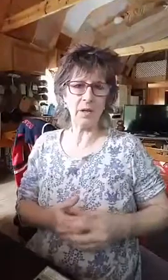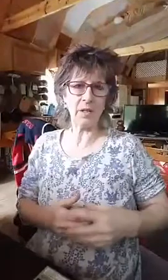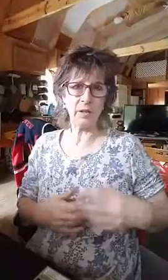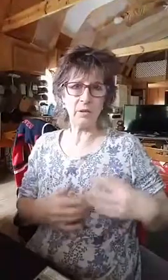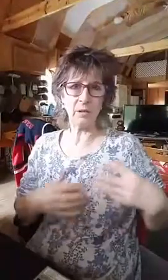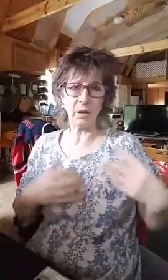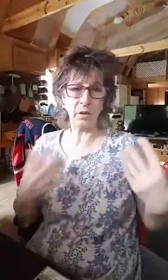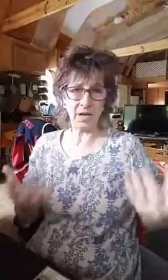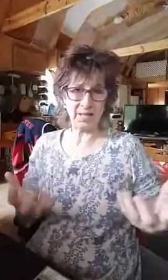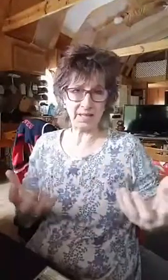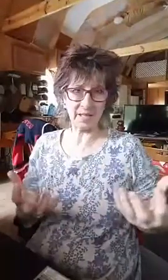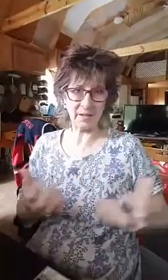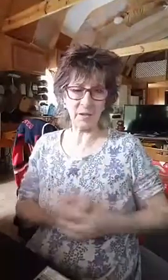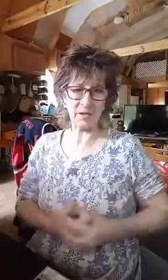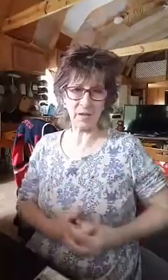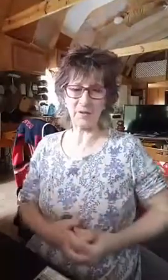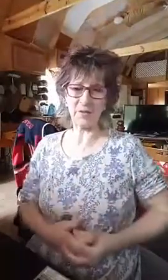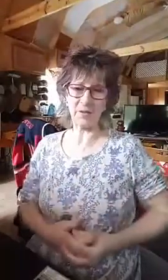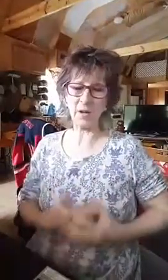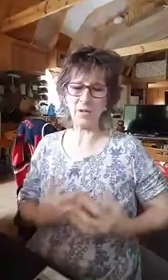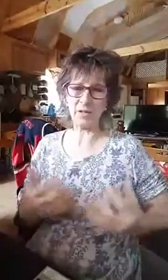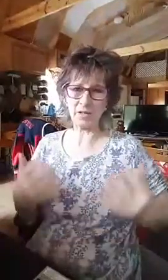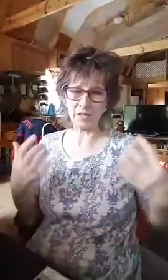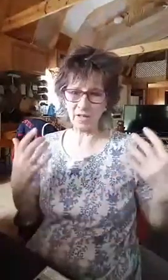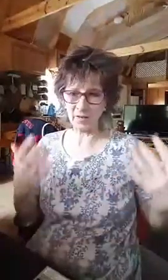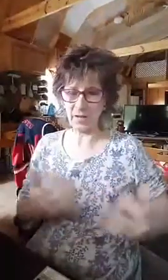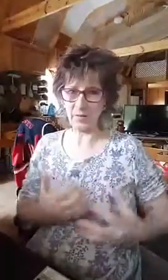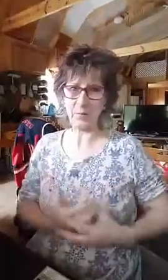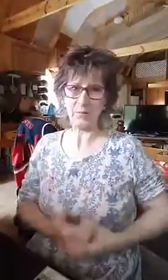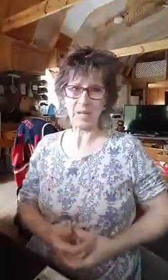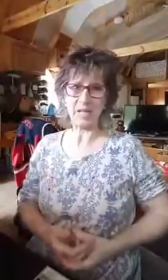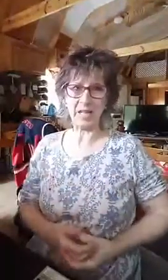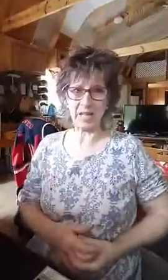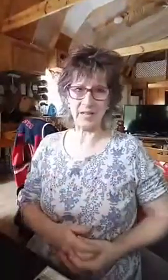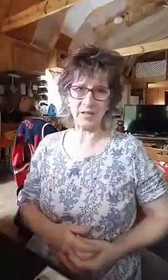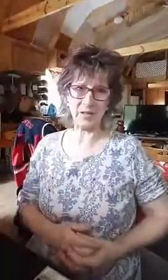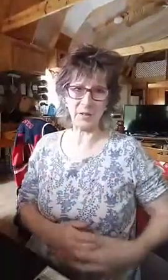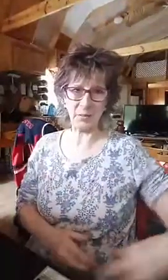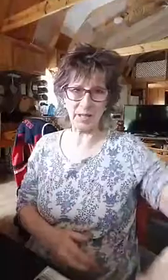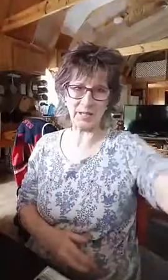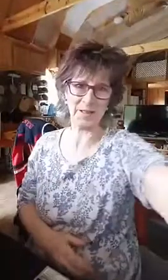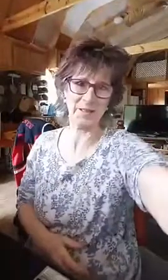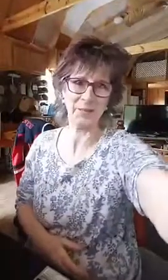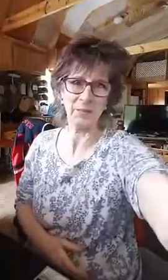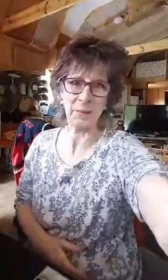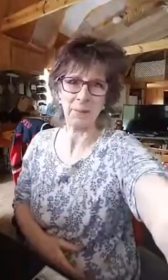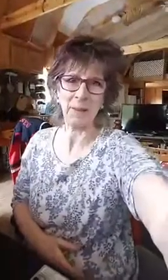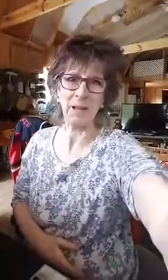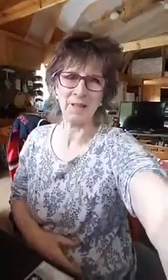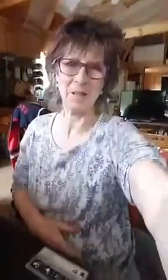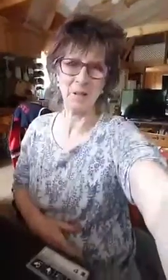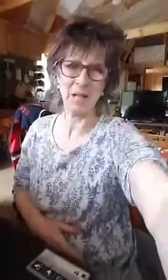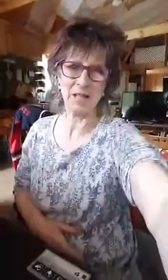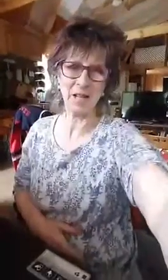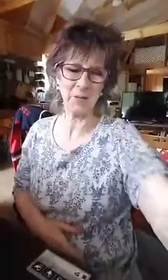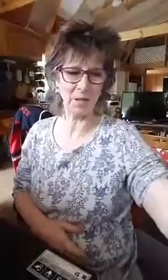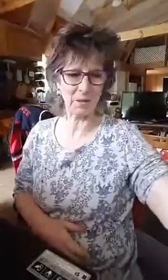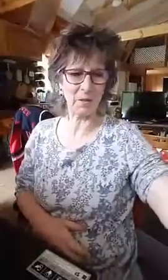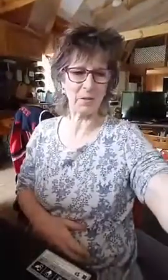you don't know how to send out your host of heaven, the host of heaven to get answers to your prayers. So that's kind of what I want to go over